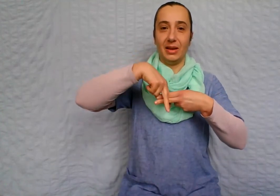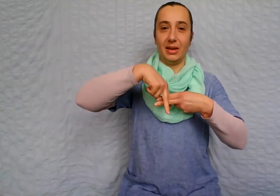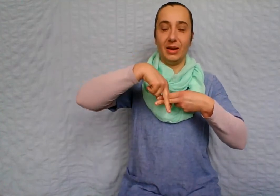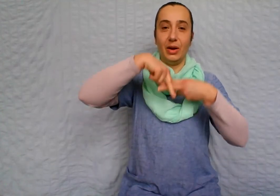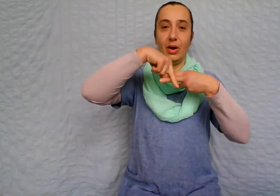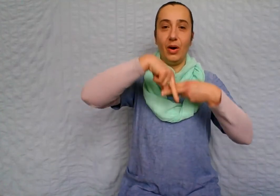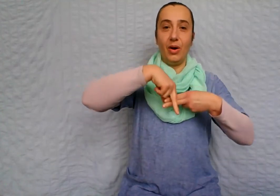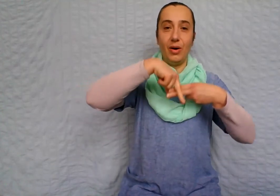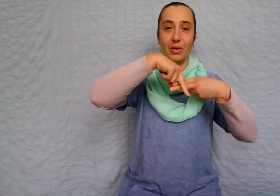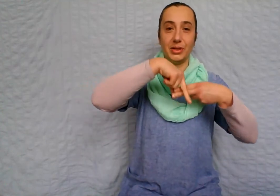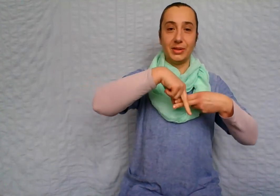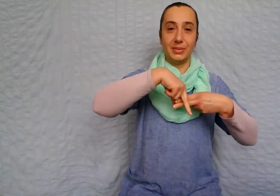Horse.